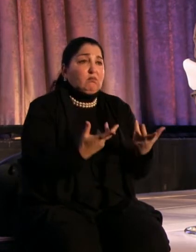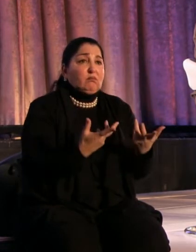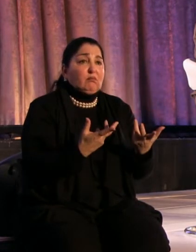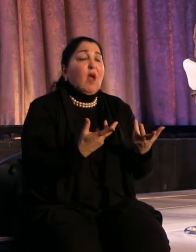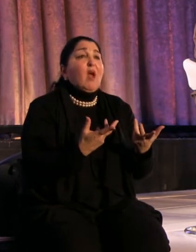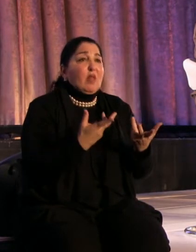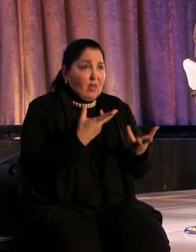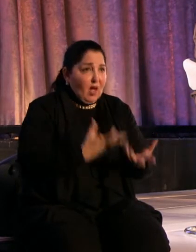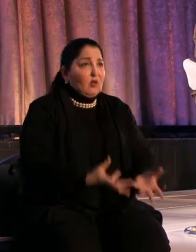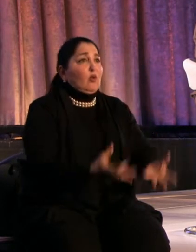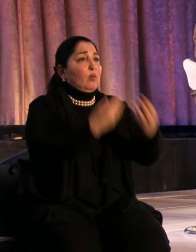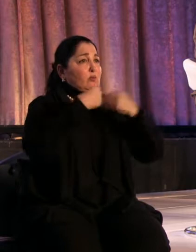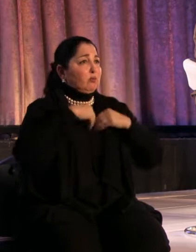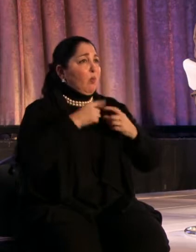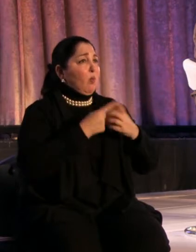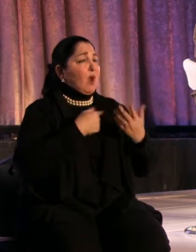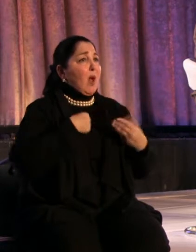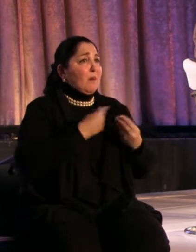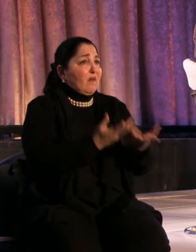there's the door.